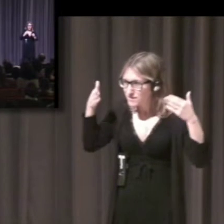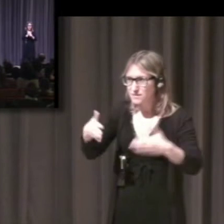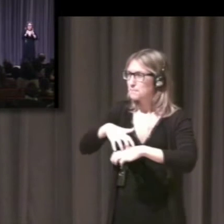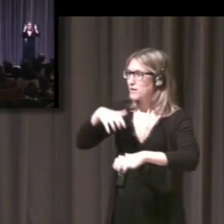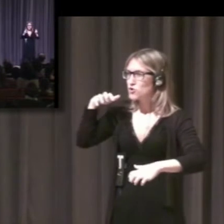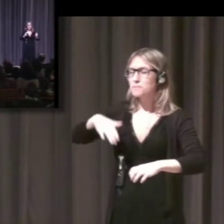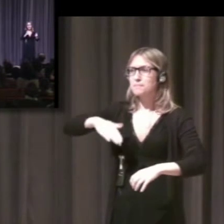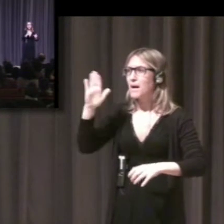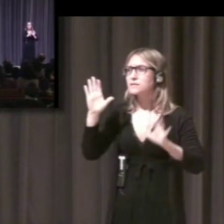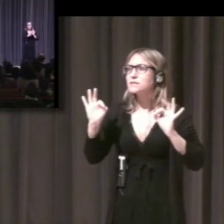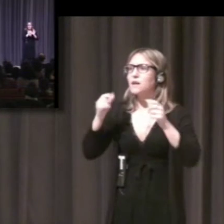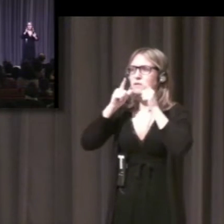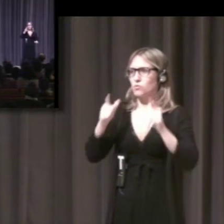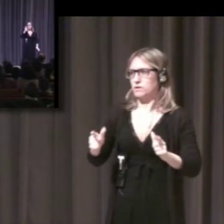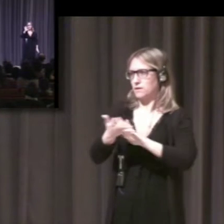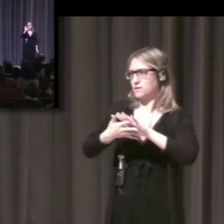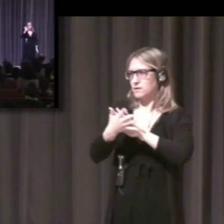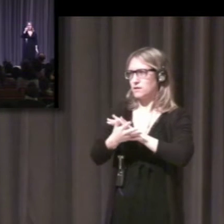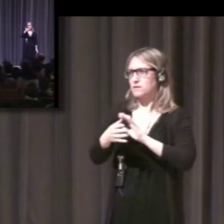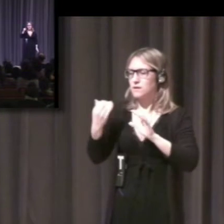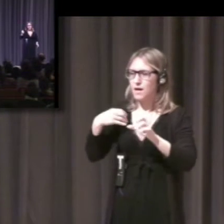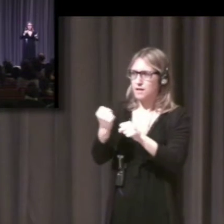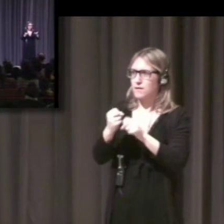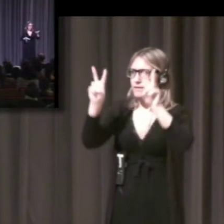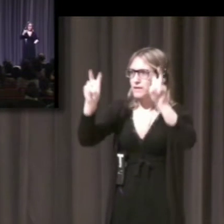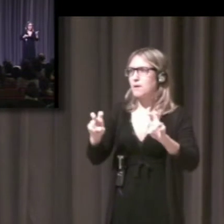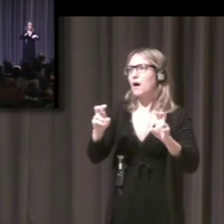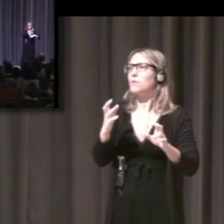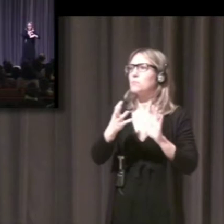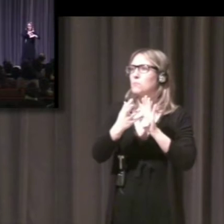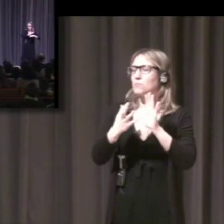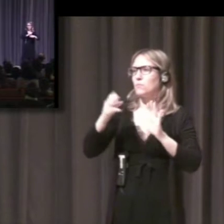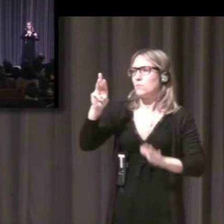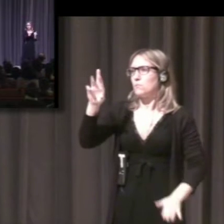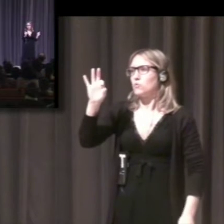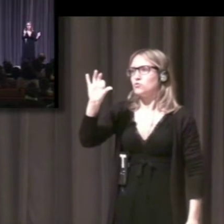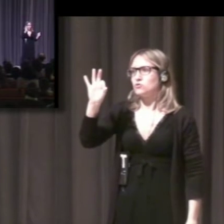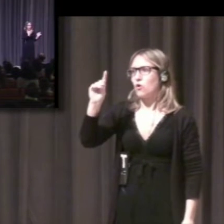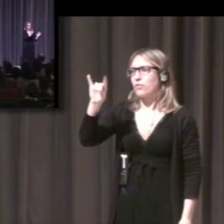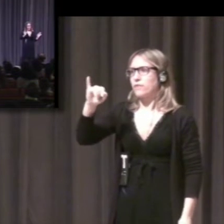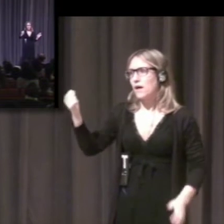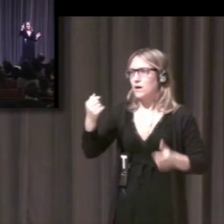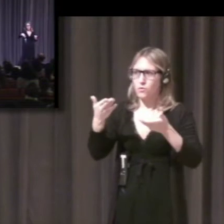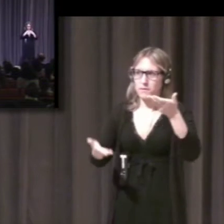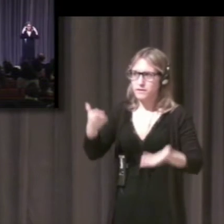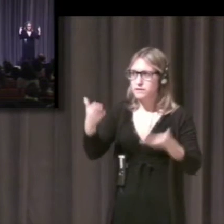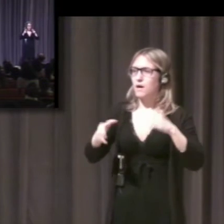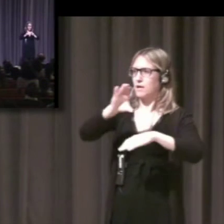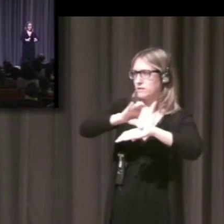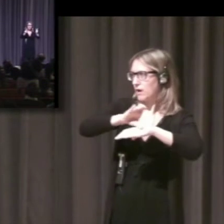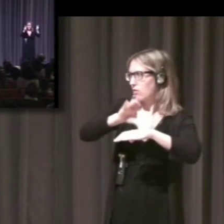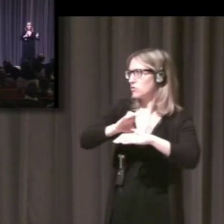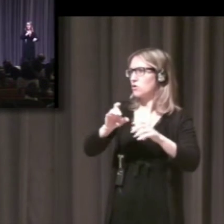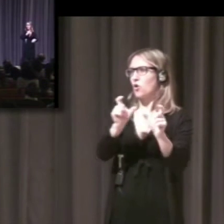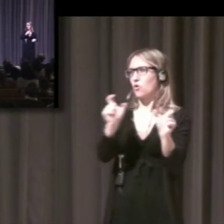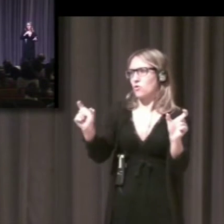order, but she has also published research on humor, poetry, and storytelling in the sign modality, which is a